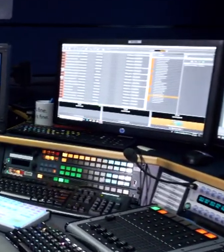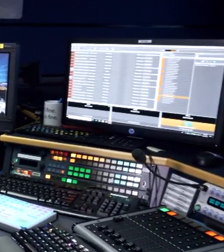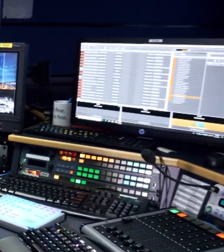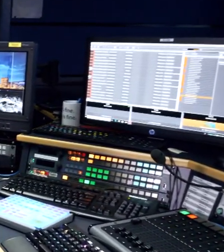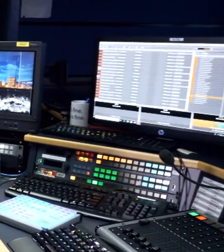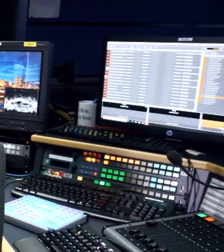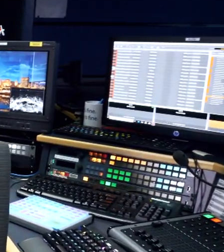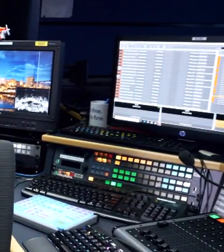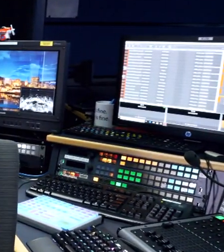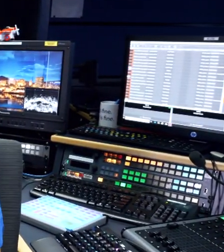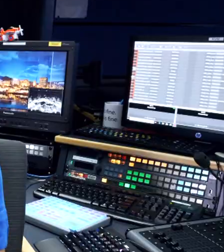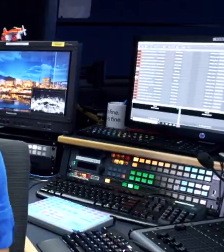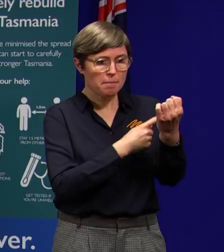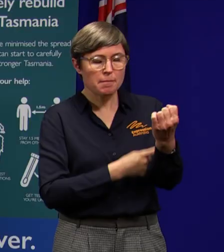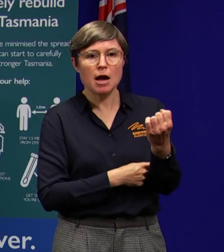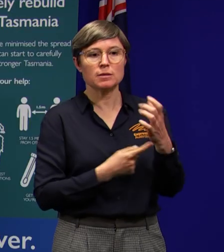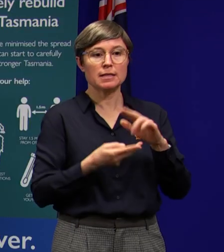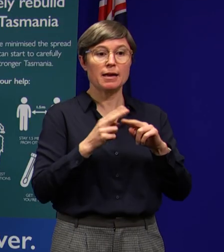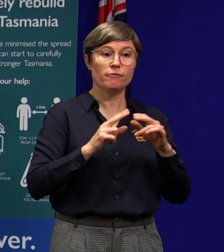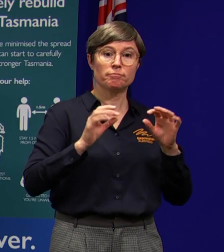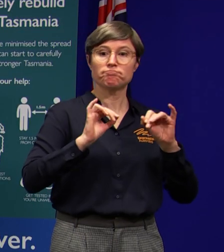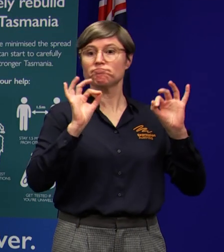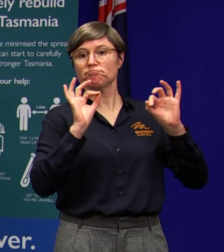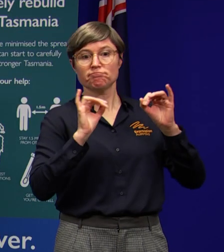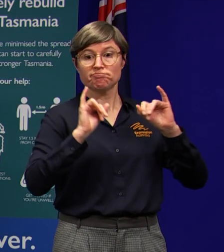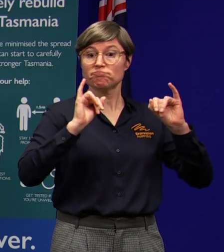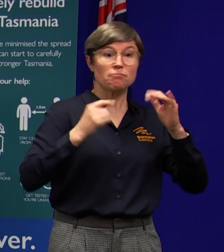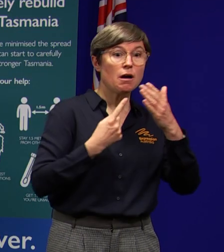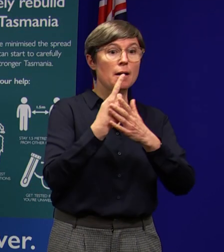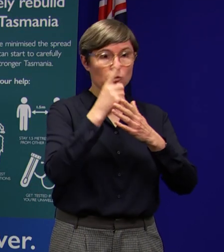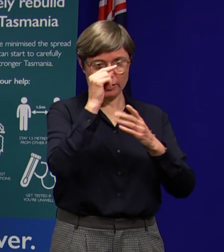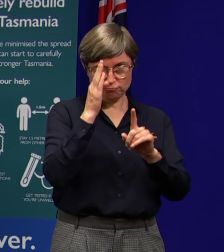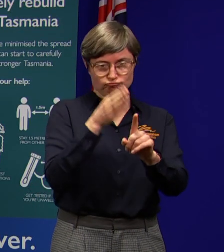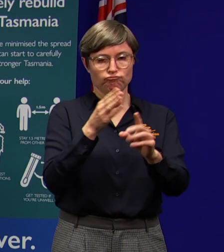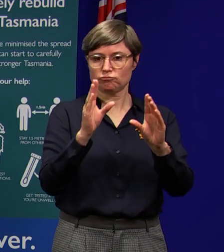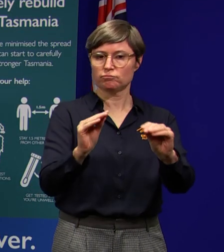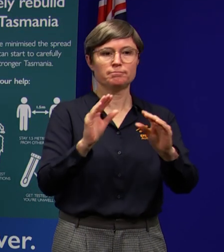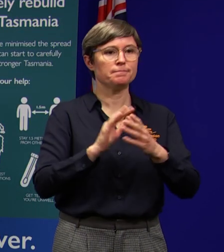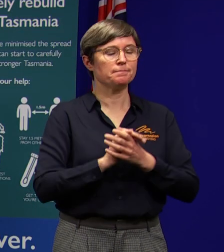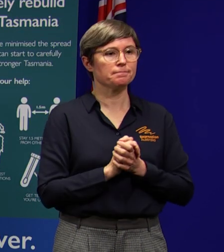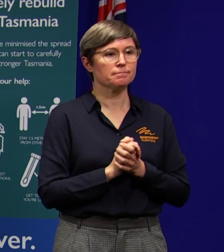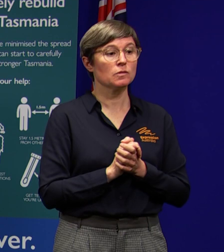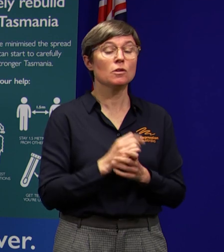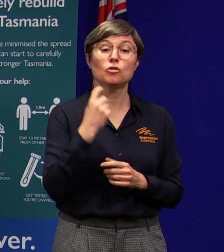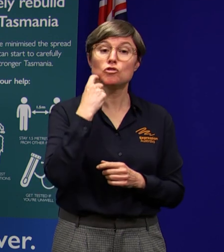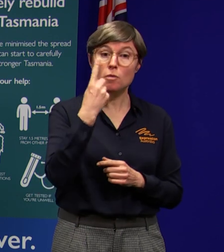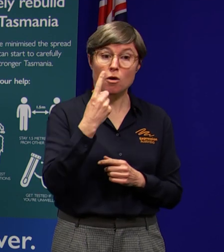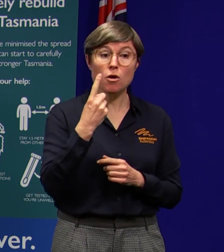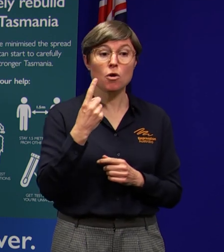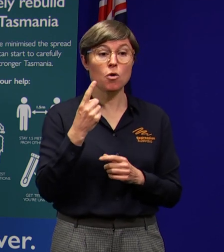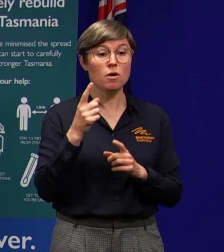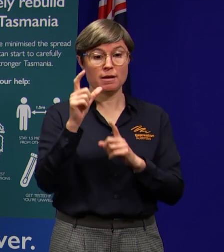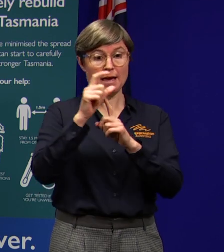restrictions with the rest of the country. Tomorrow following National Cabinet I will confirm our position on our borders.